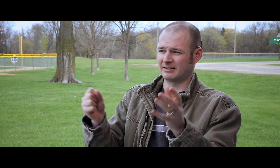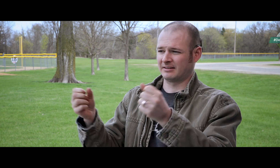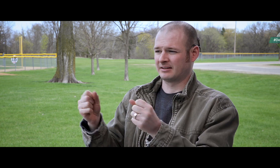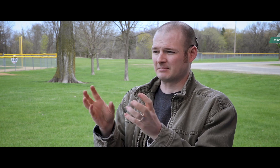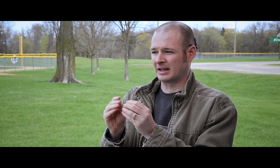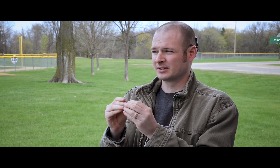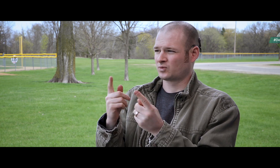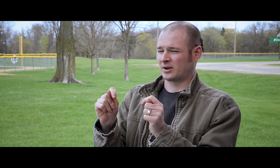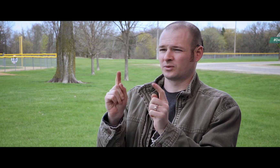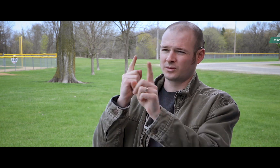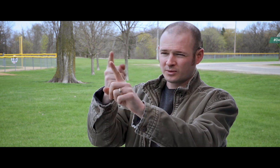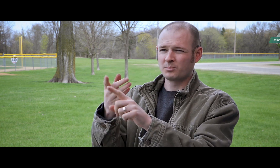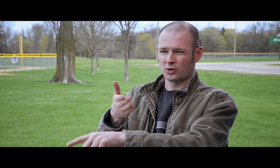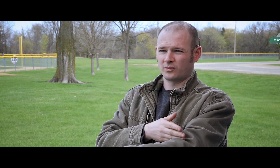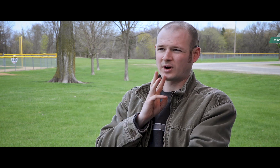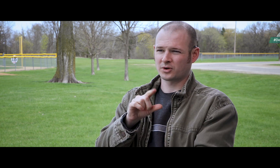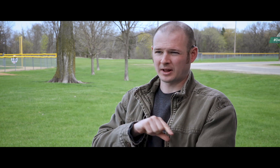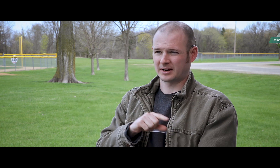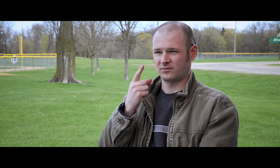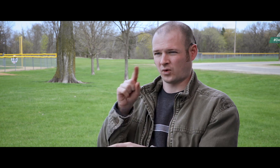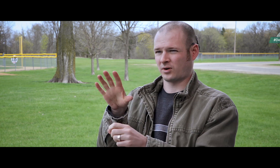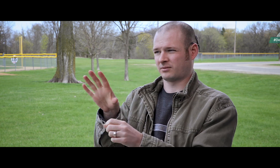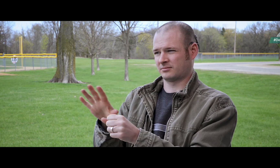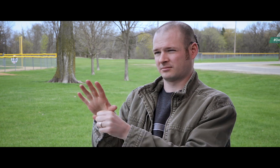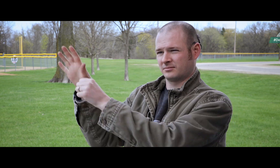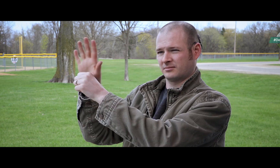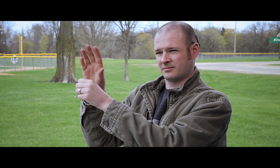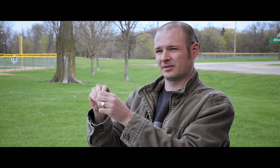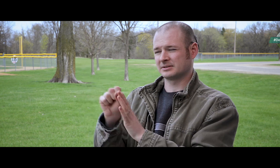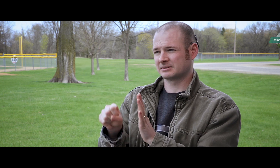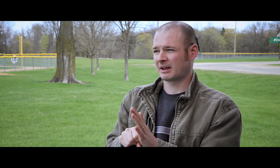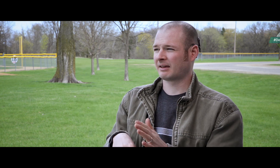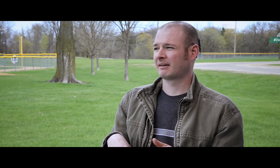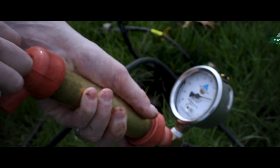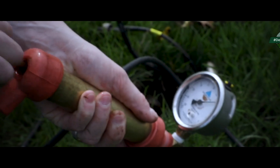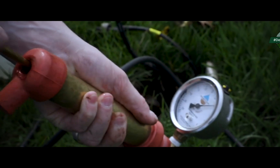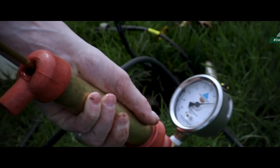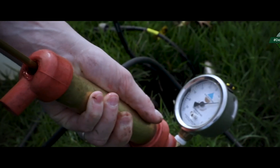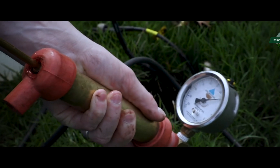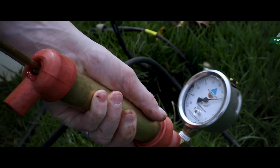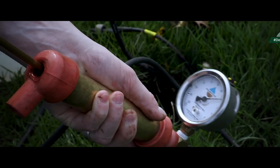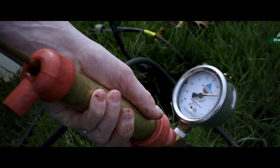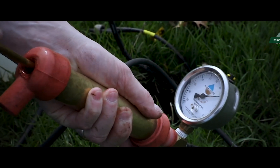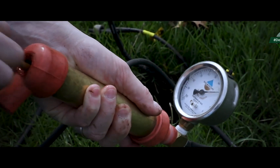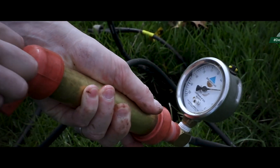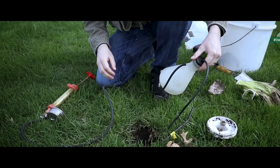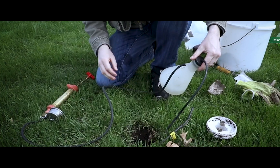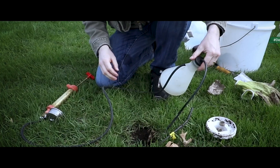such as the USDA and SWCD. The advisory team's aim is to improve water quality across